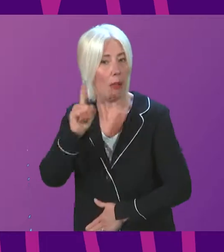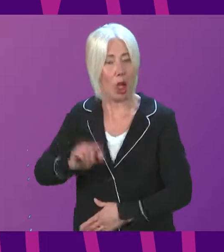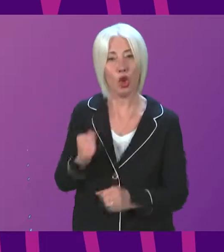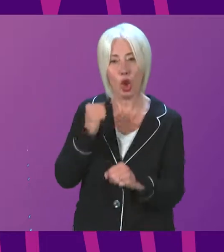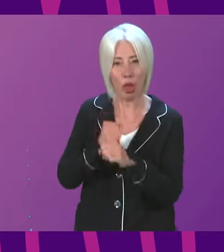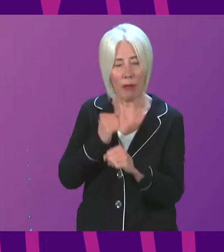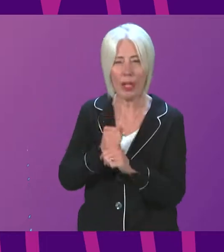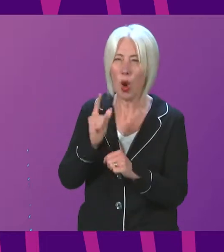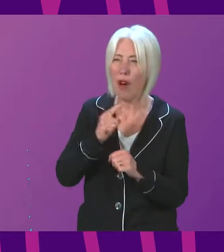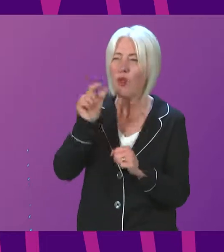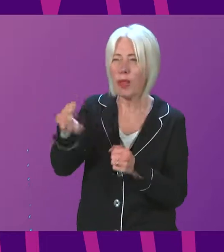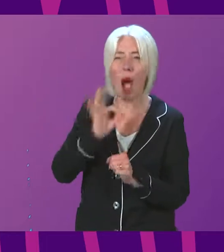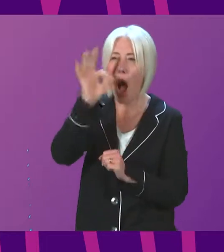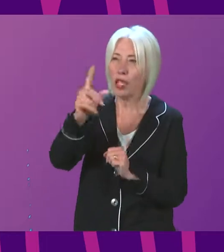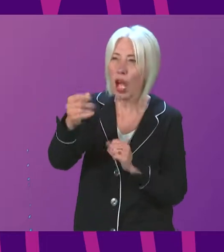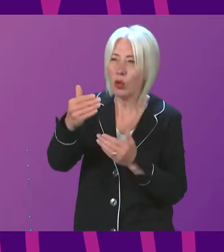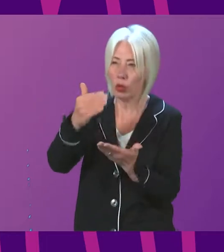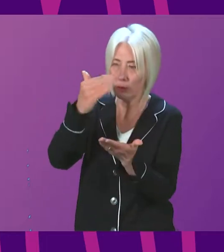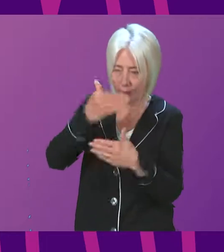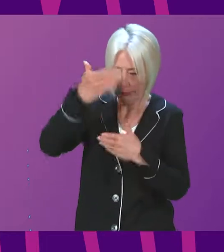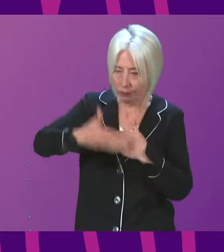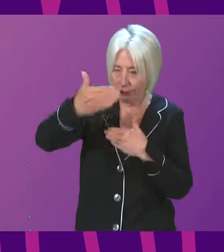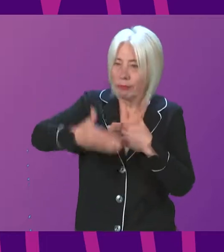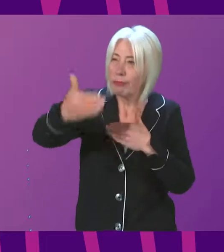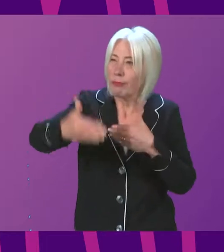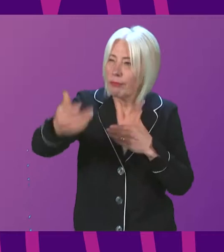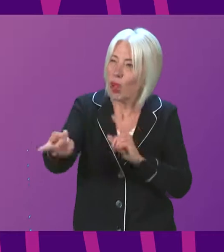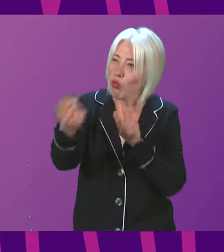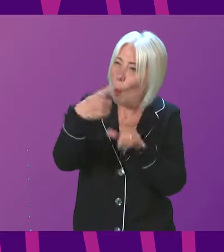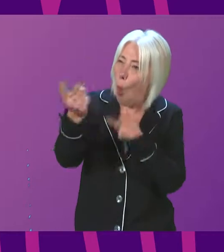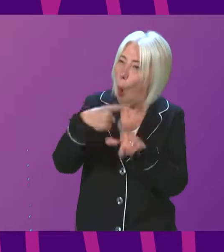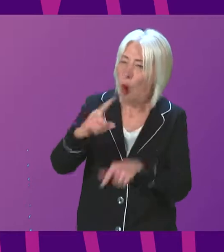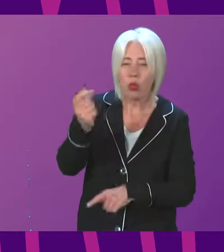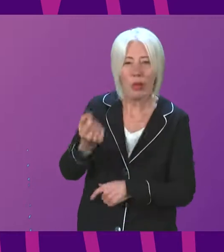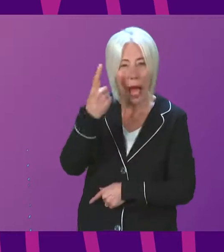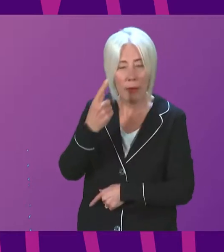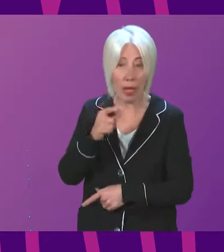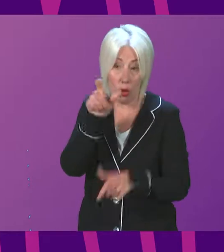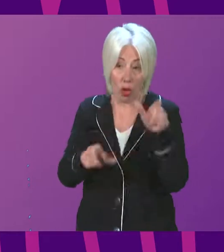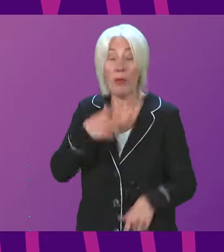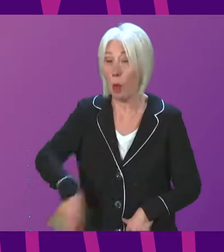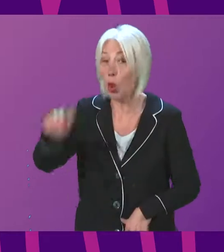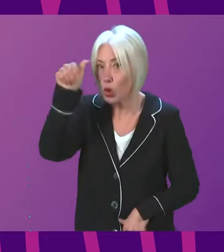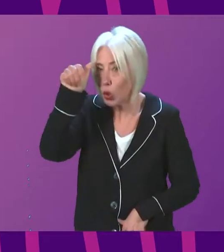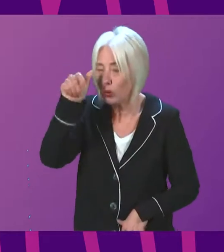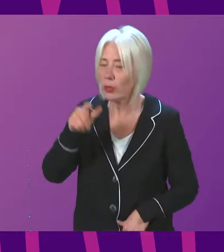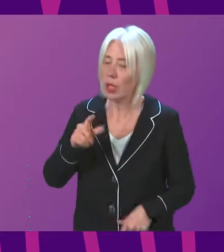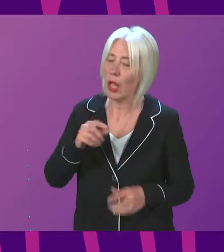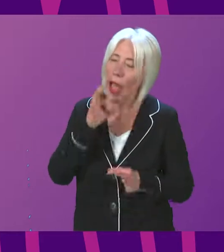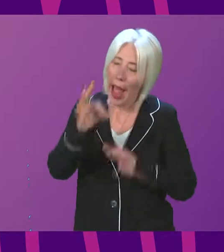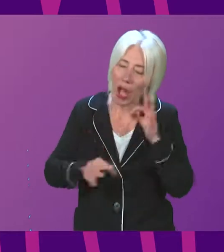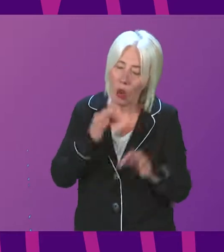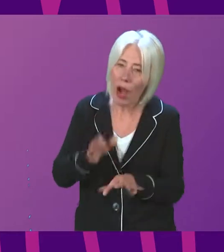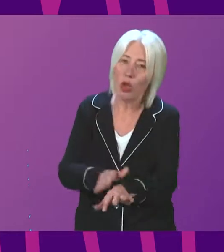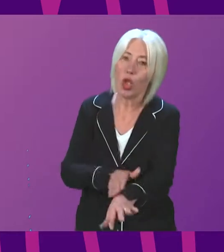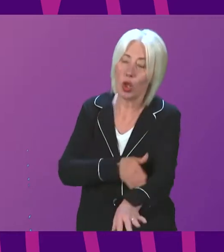reporting milestones, because the public will want to know the time scales. Scottish inquiries are notoriously slow to get started with the